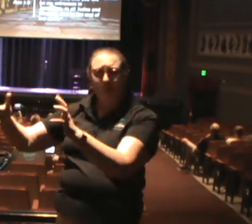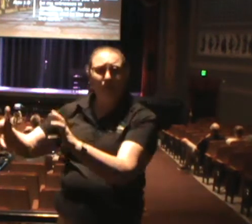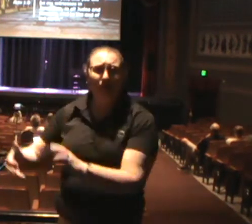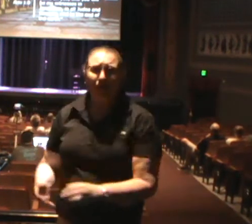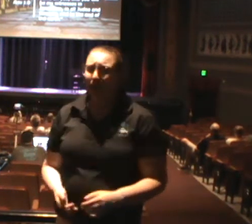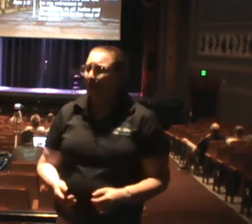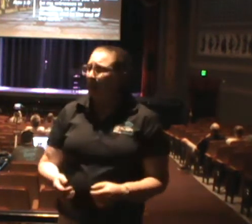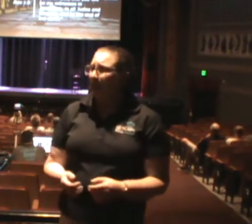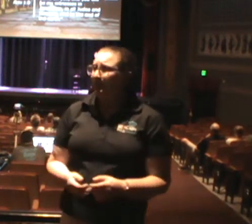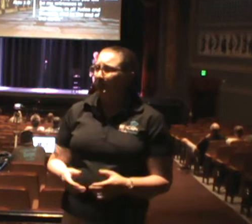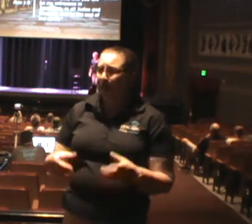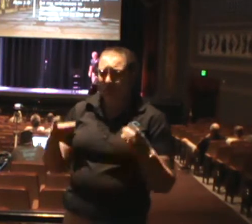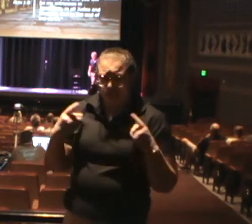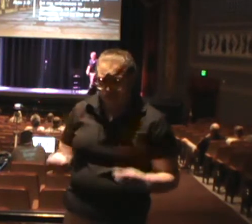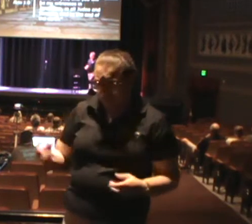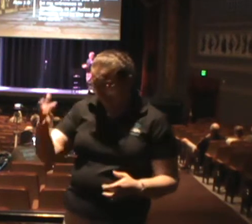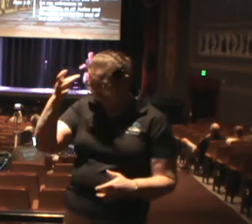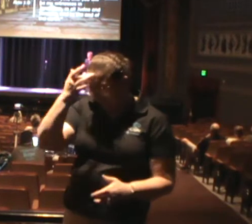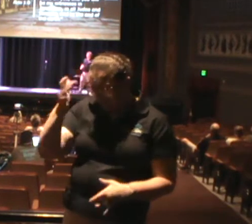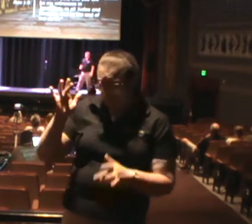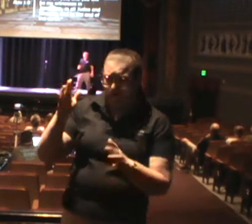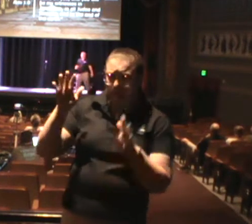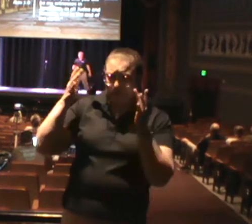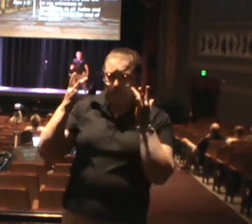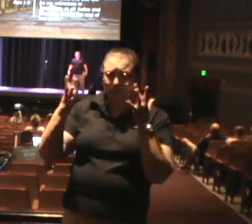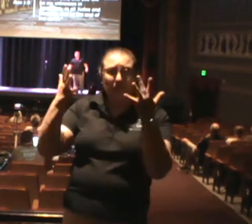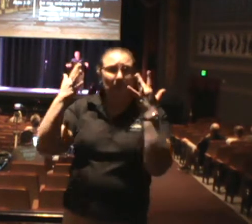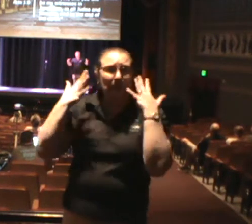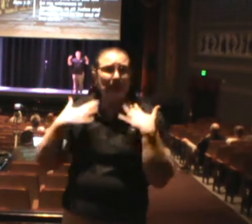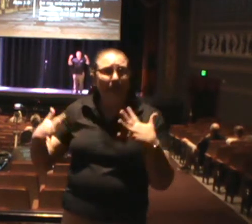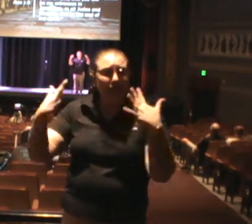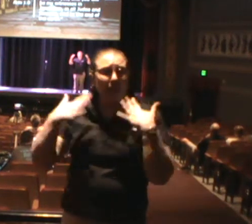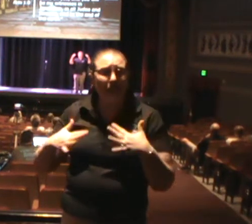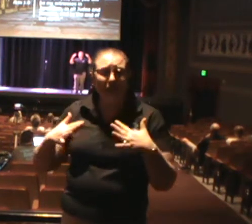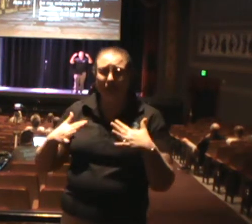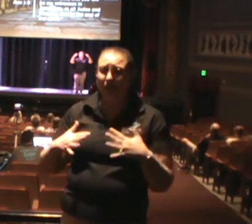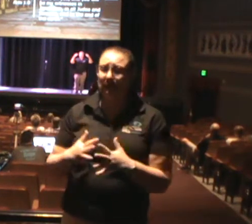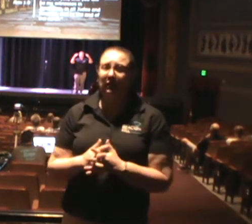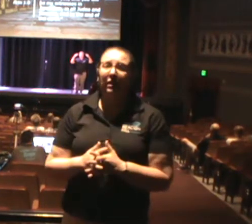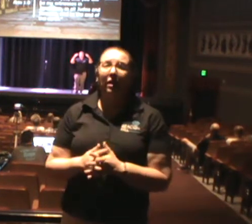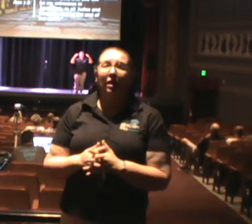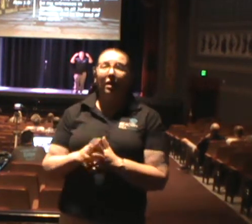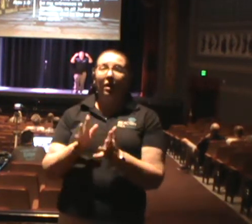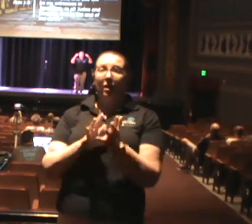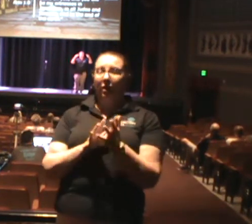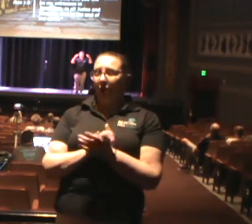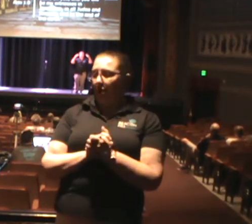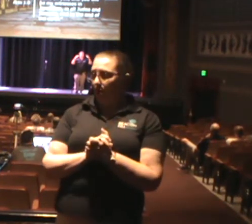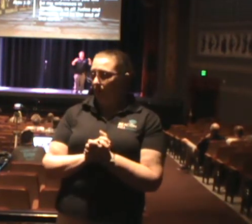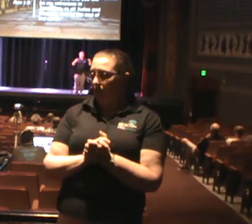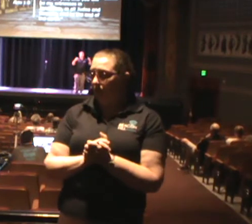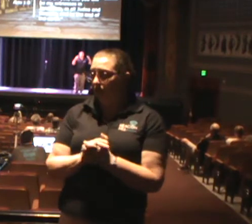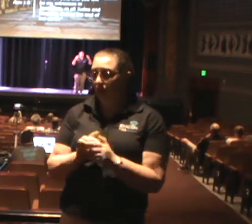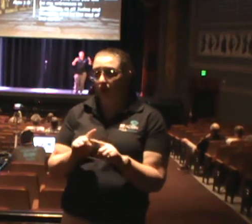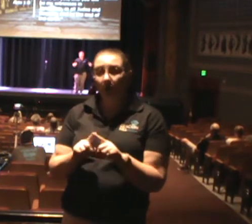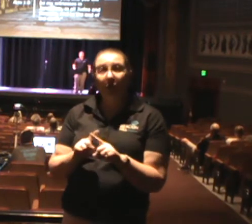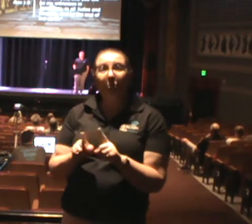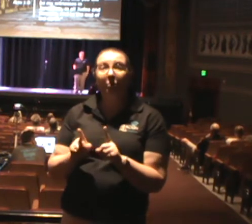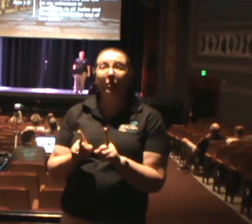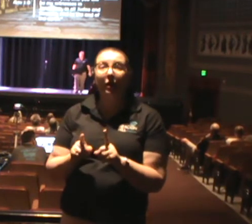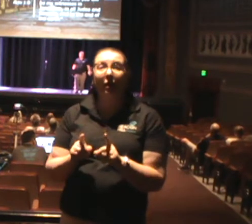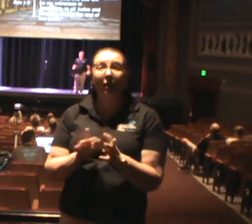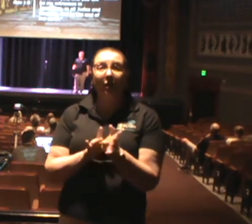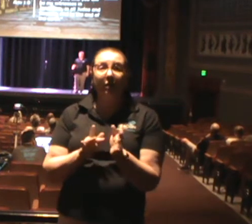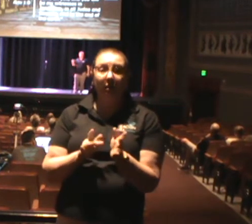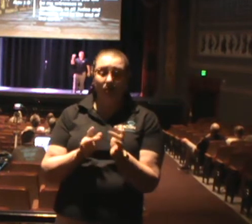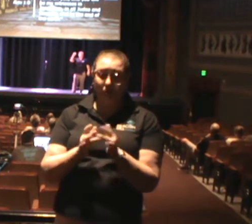sickening when you look at it, and yet Christians said that we need people to turn their life